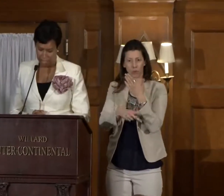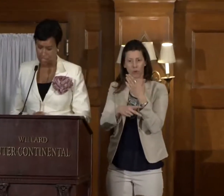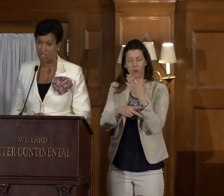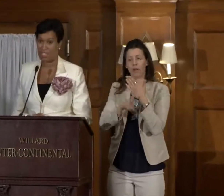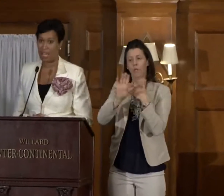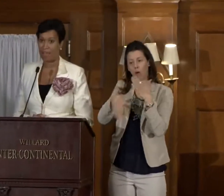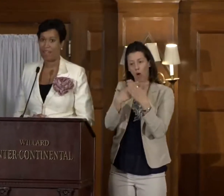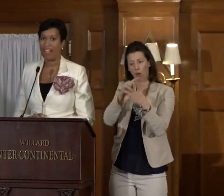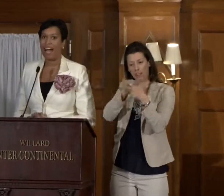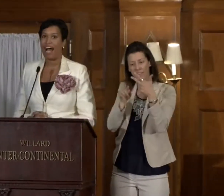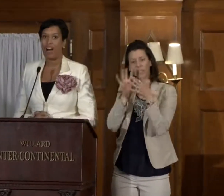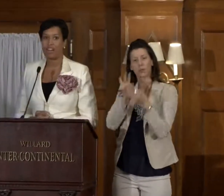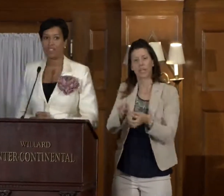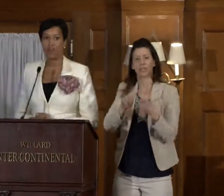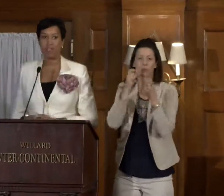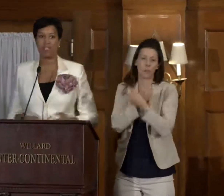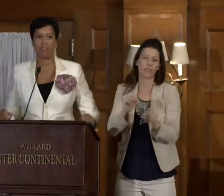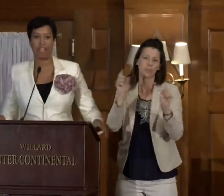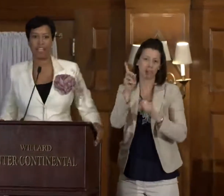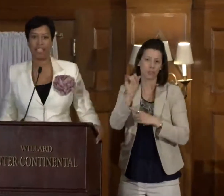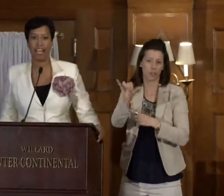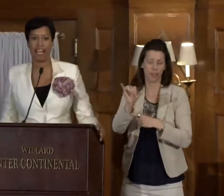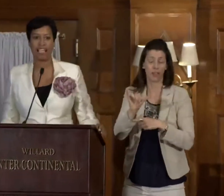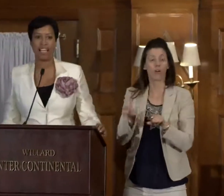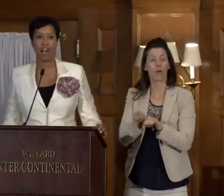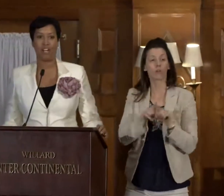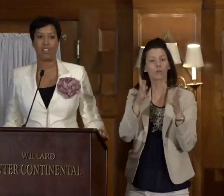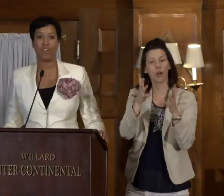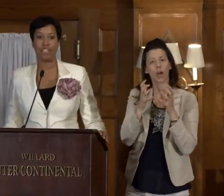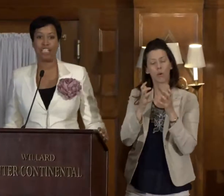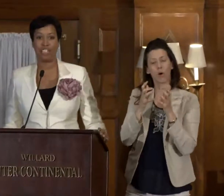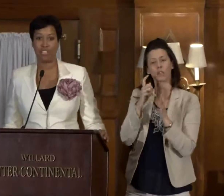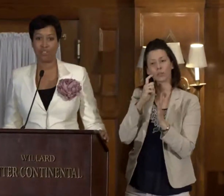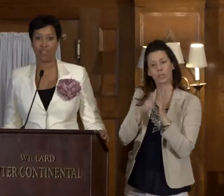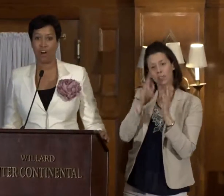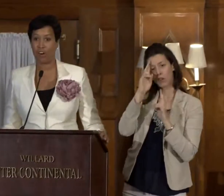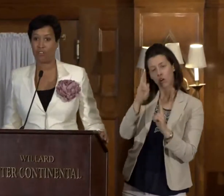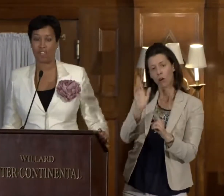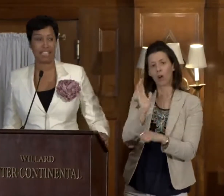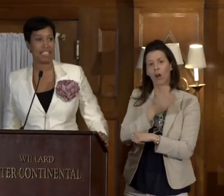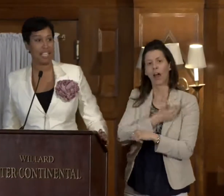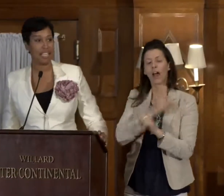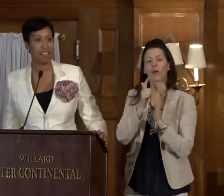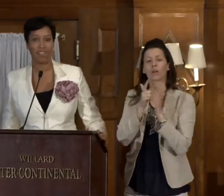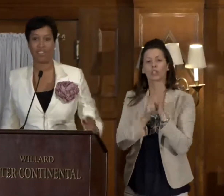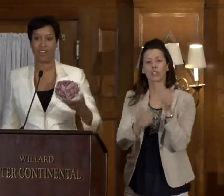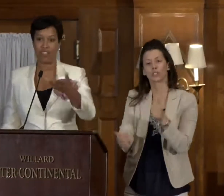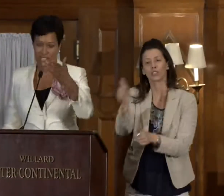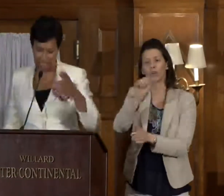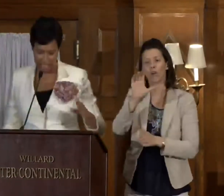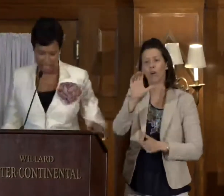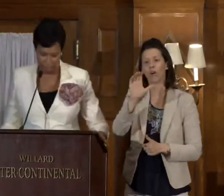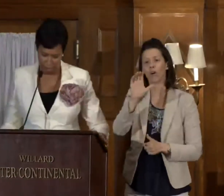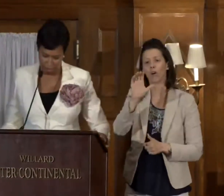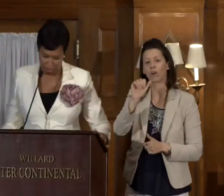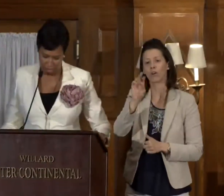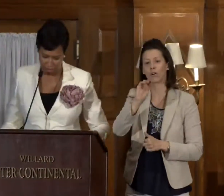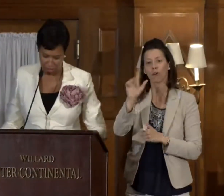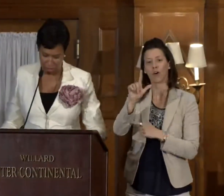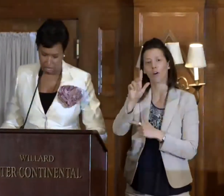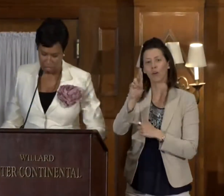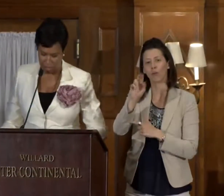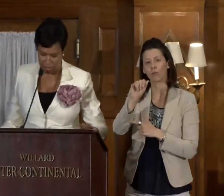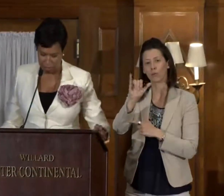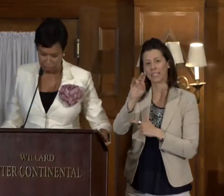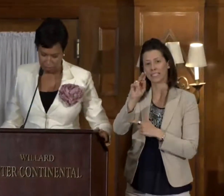Emancipation Day. I also want to recognize our Attorney General, Carl Racine. Where's Carl Racine? Give him a big